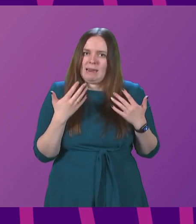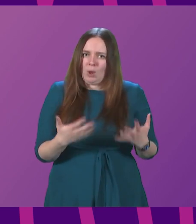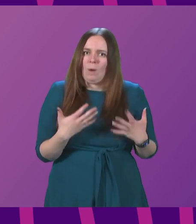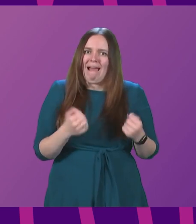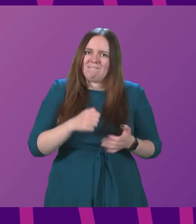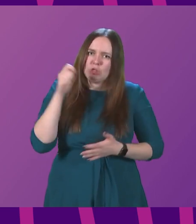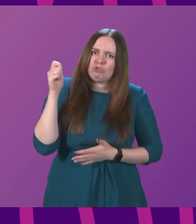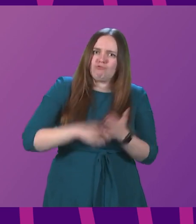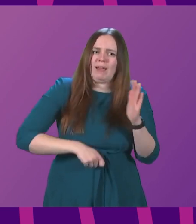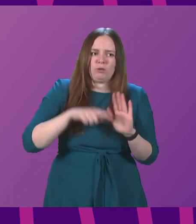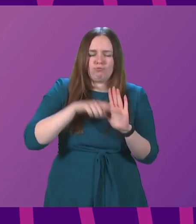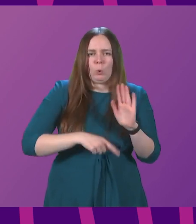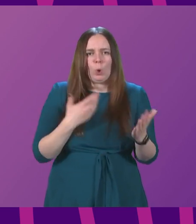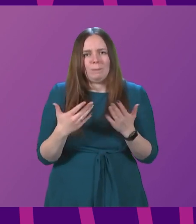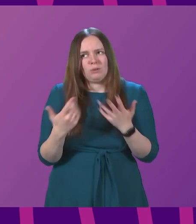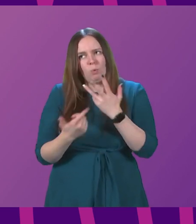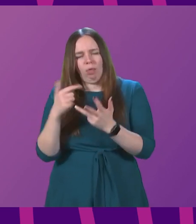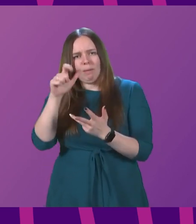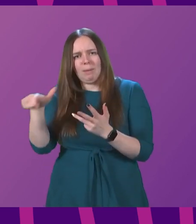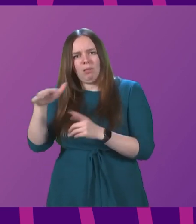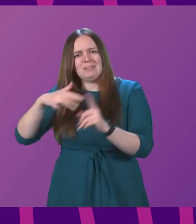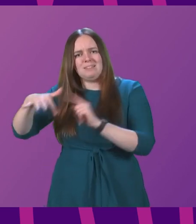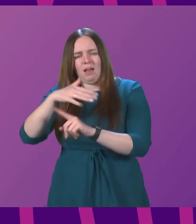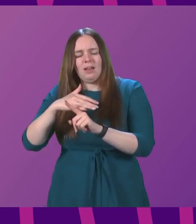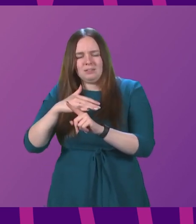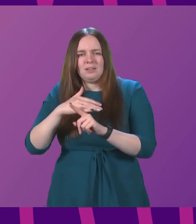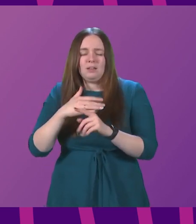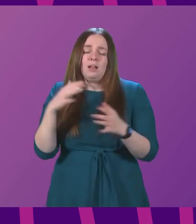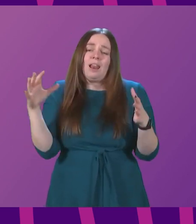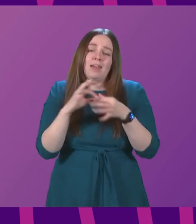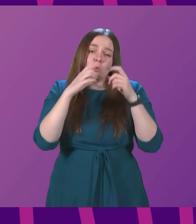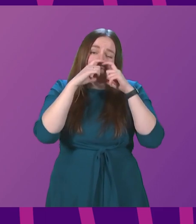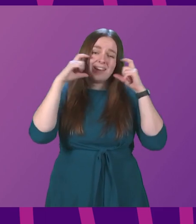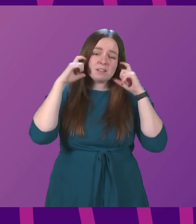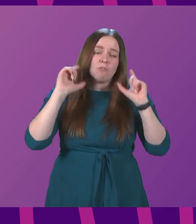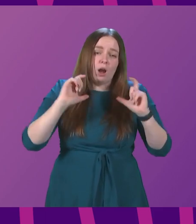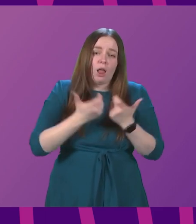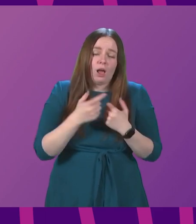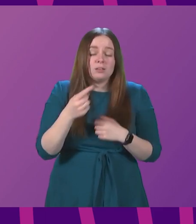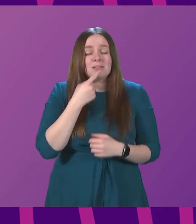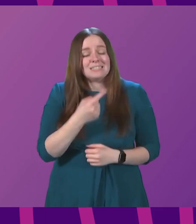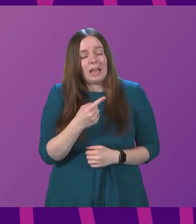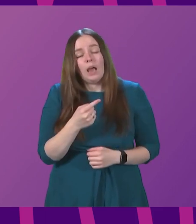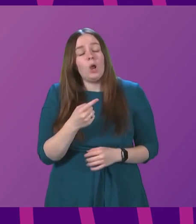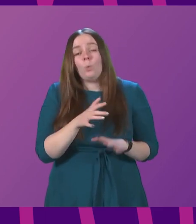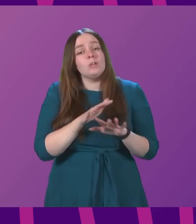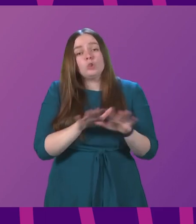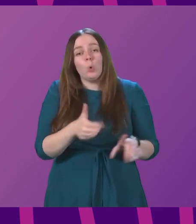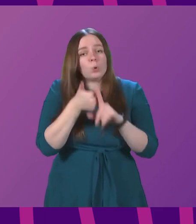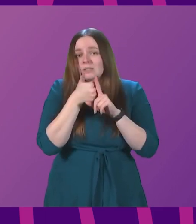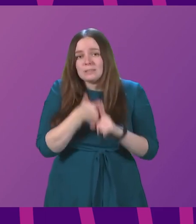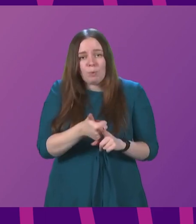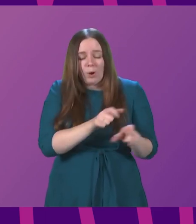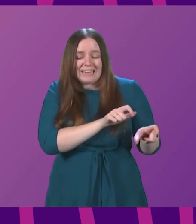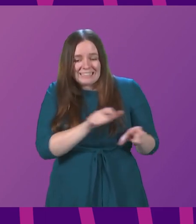than any other member of society. And on face coverings in classrooms, she said, we don't support the